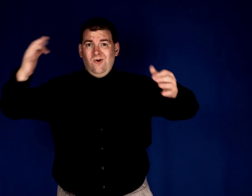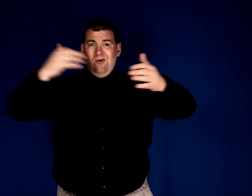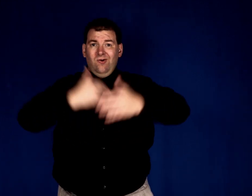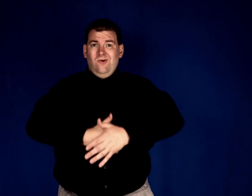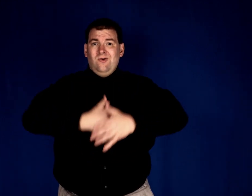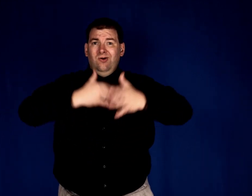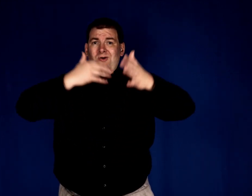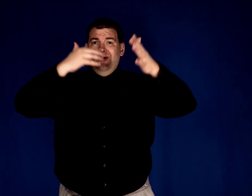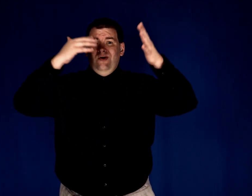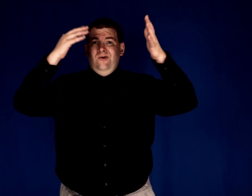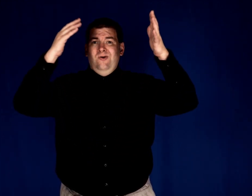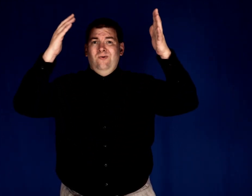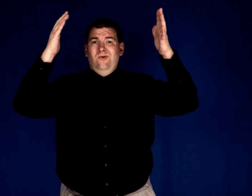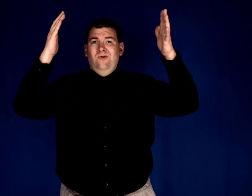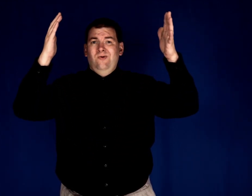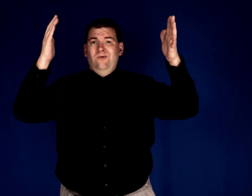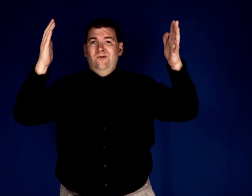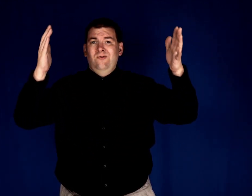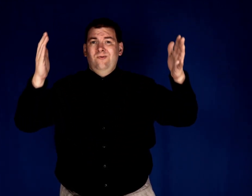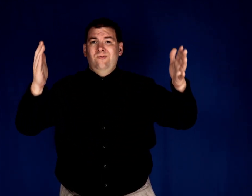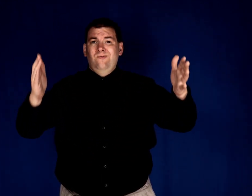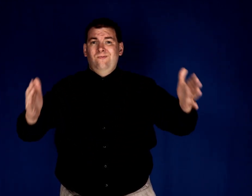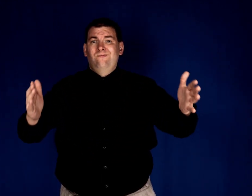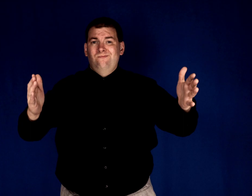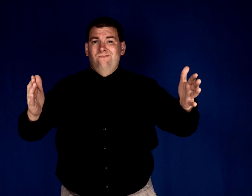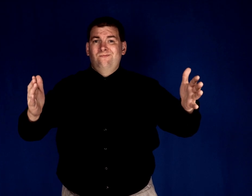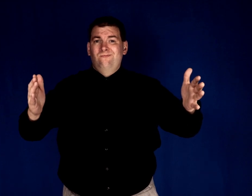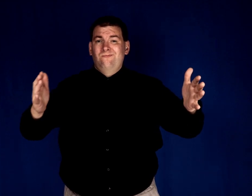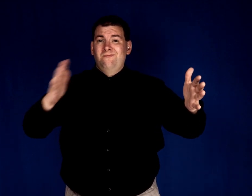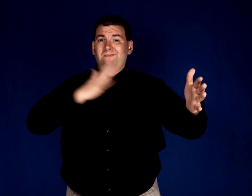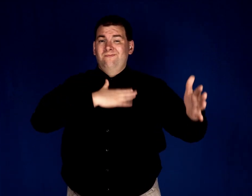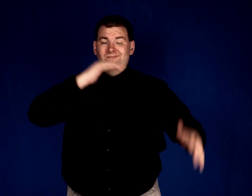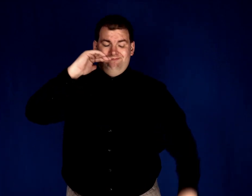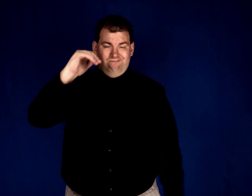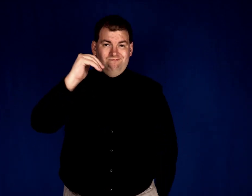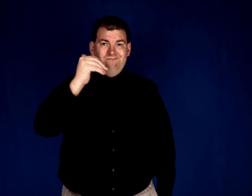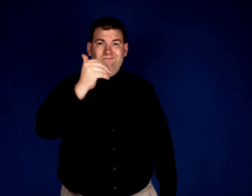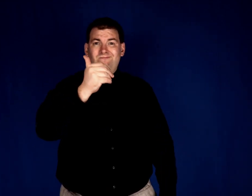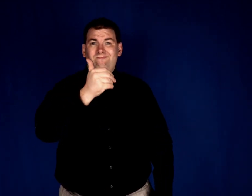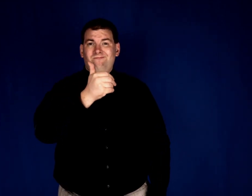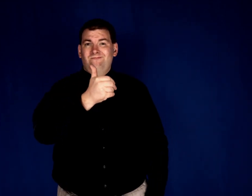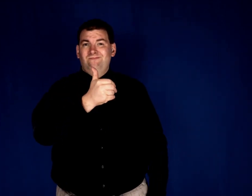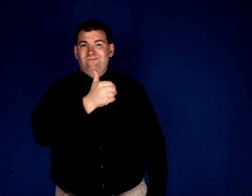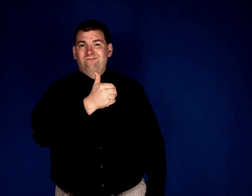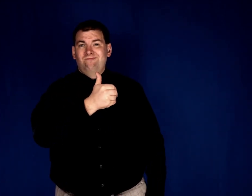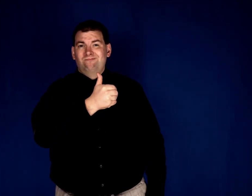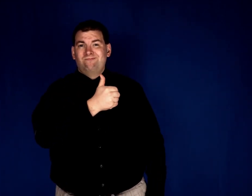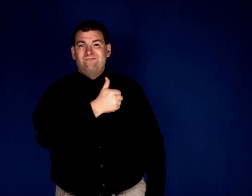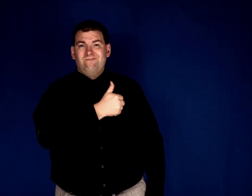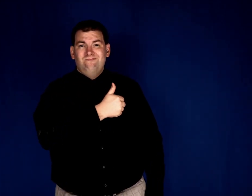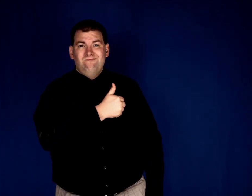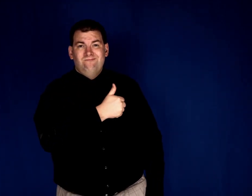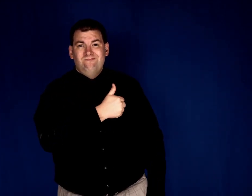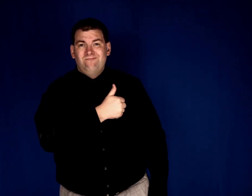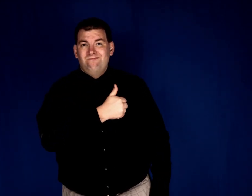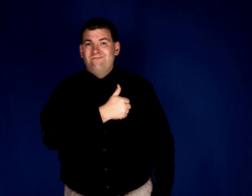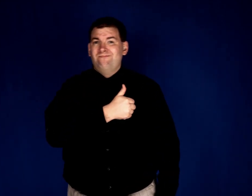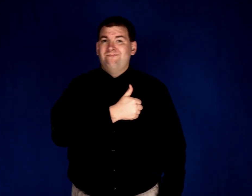courtroom of my soul. Now